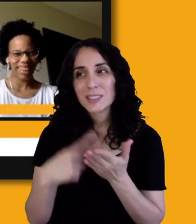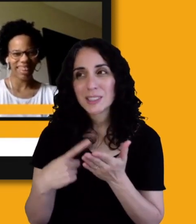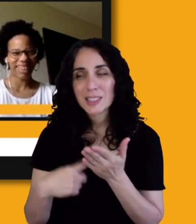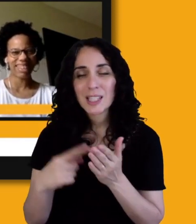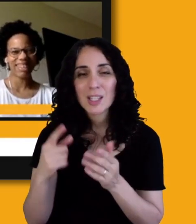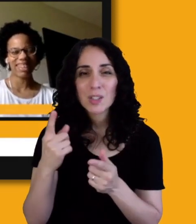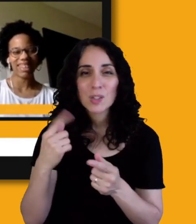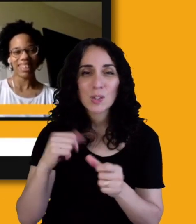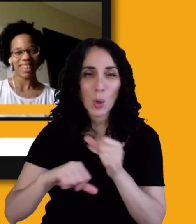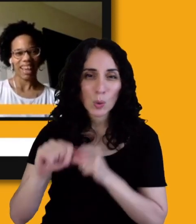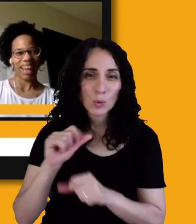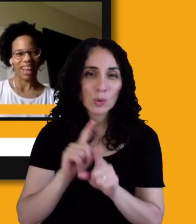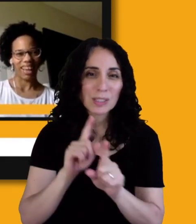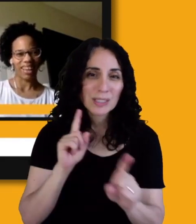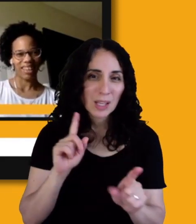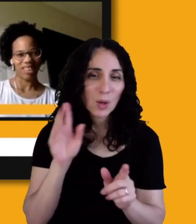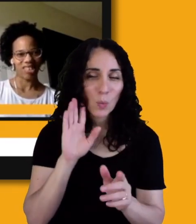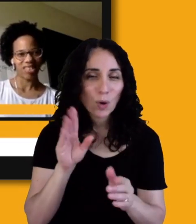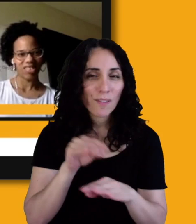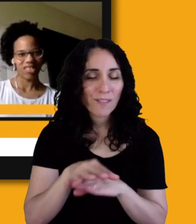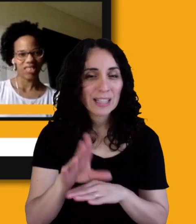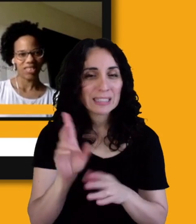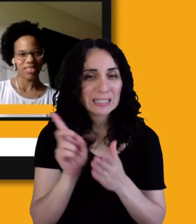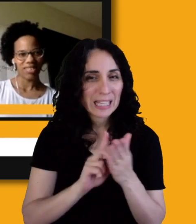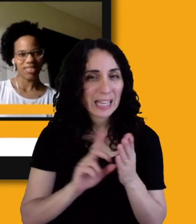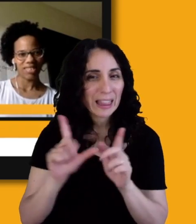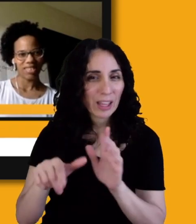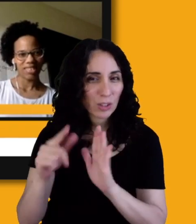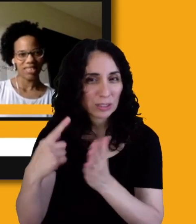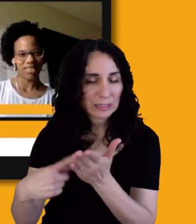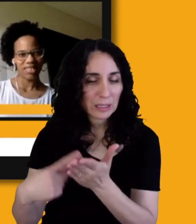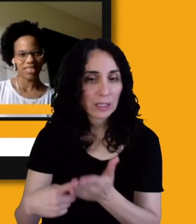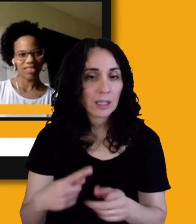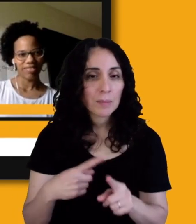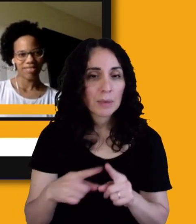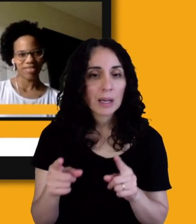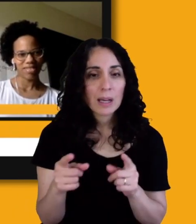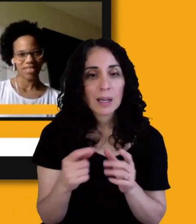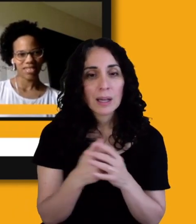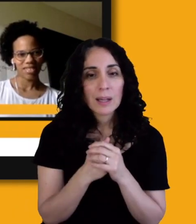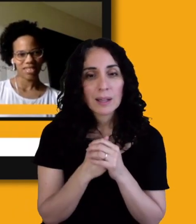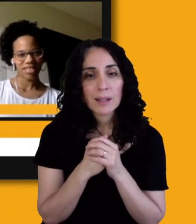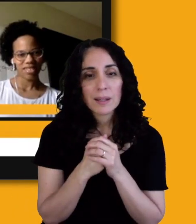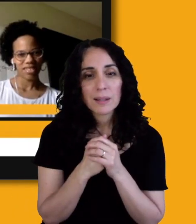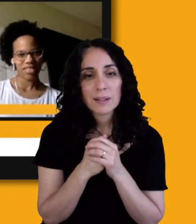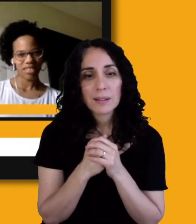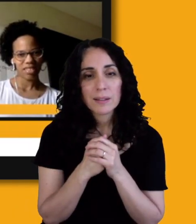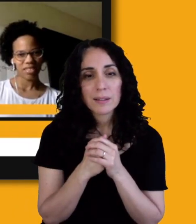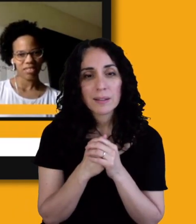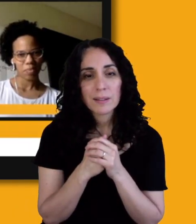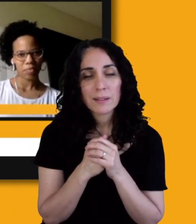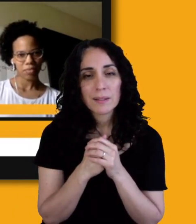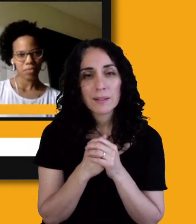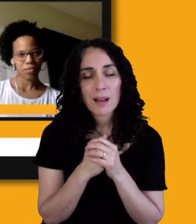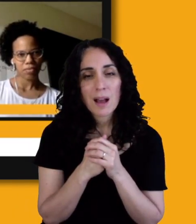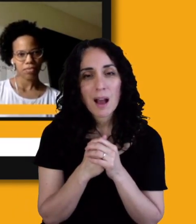distancing and how it will affect design. But I wanted to comment that, you know, I, I, I am sympathetic